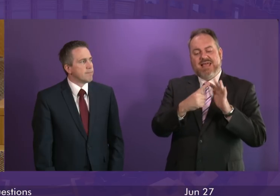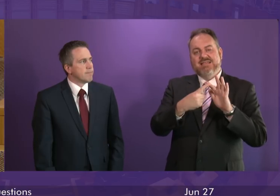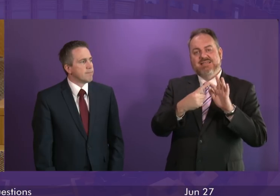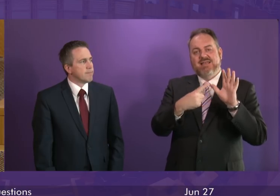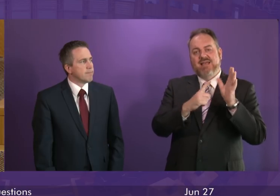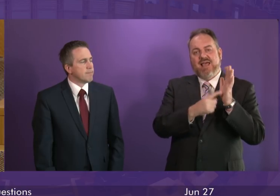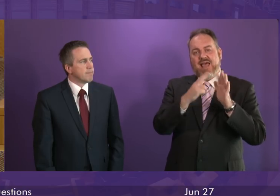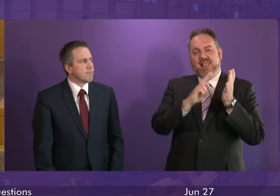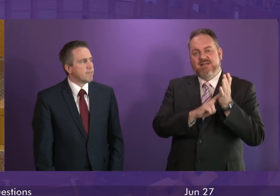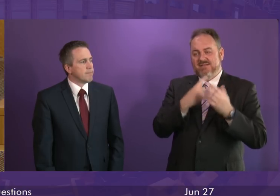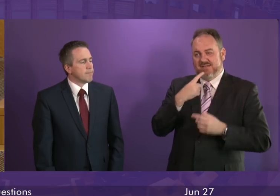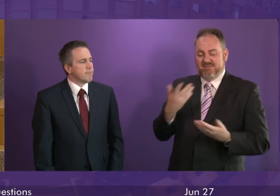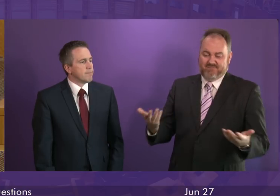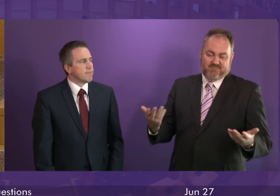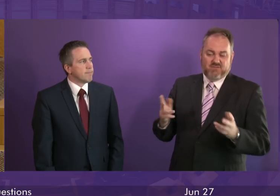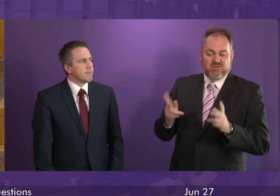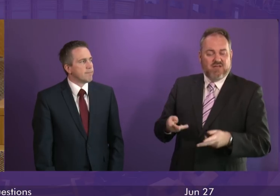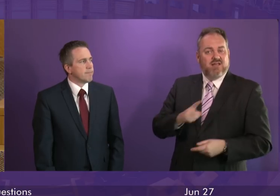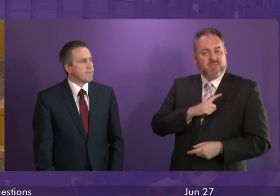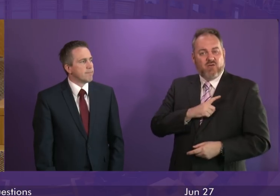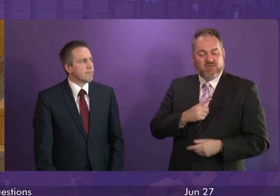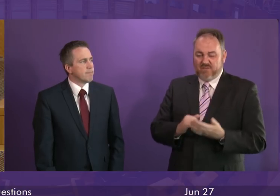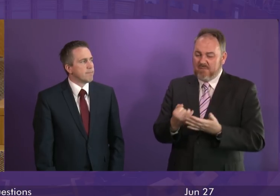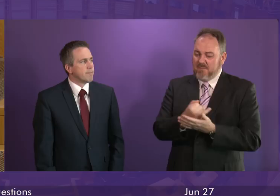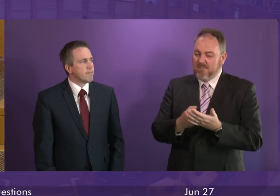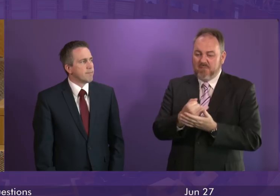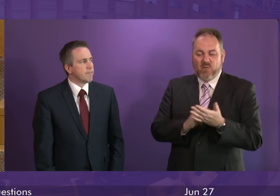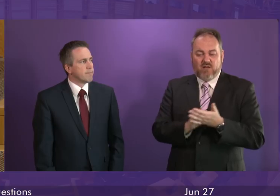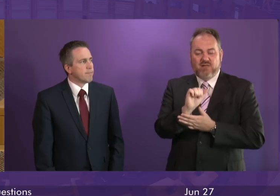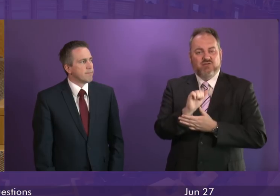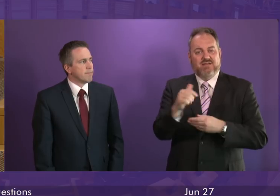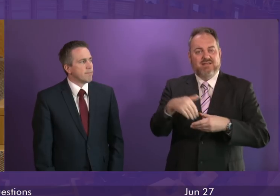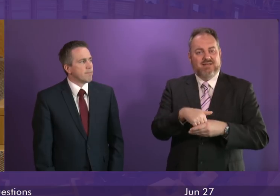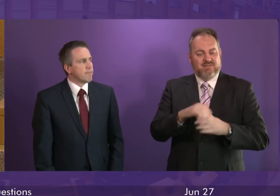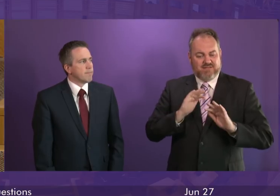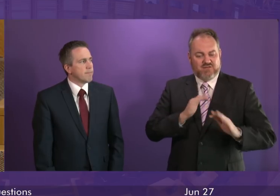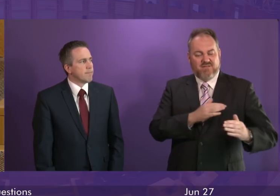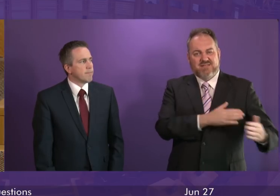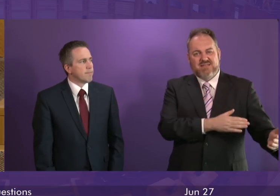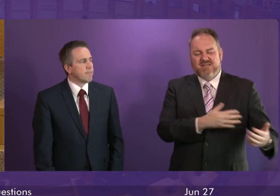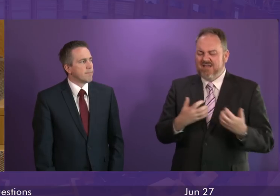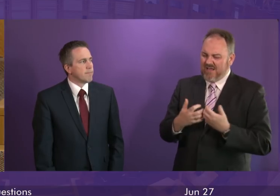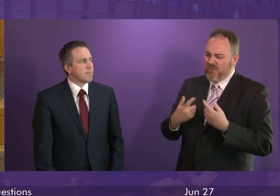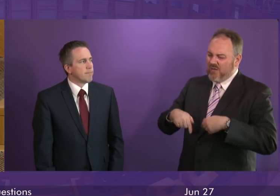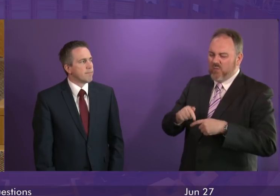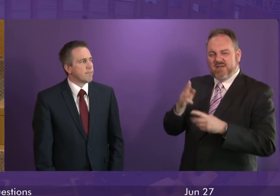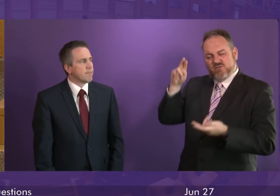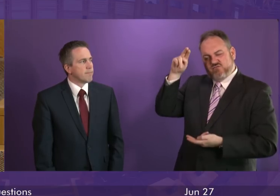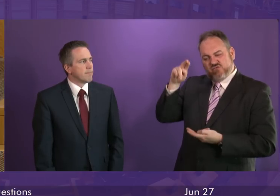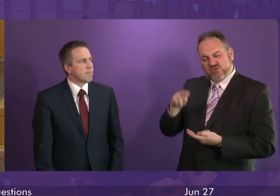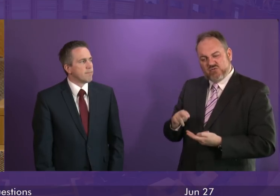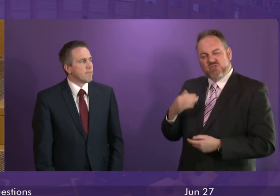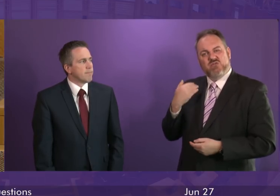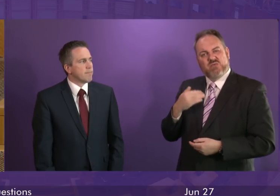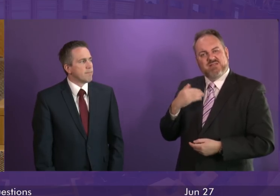What we are currently doing is just not enough. So what more will the first minister do to stop suicides